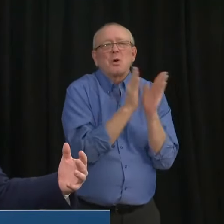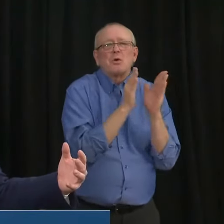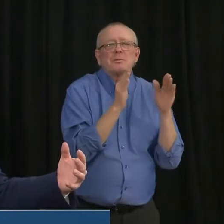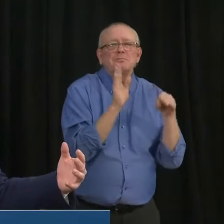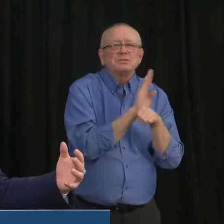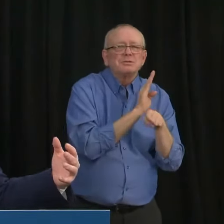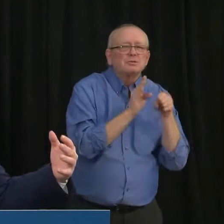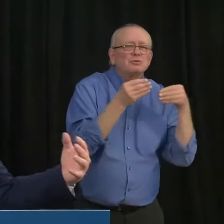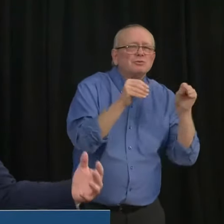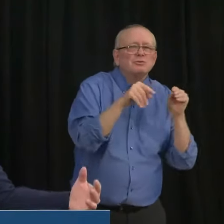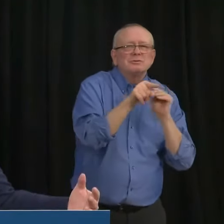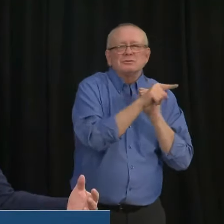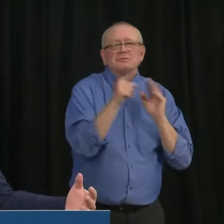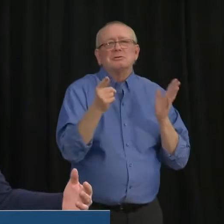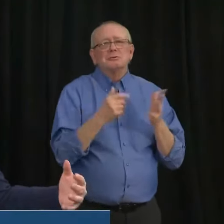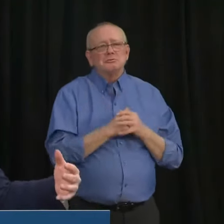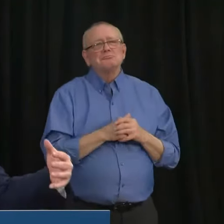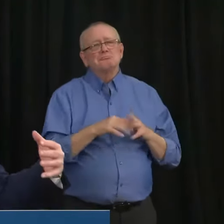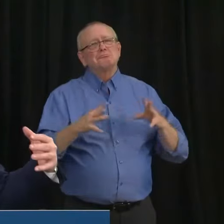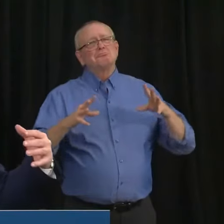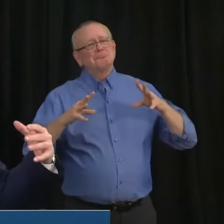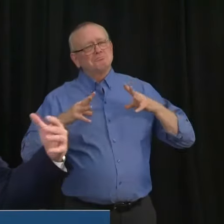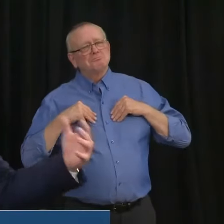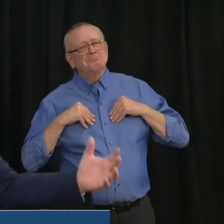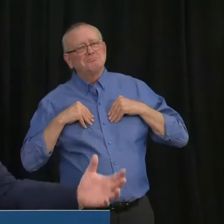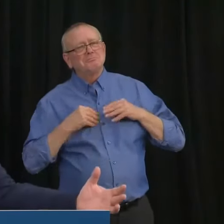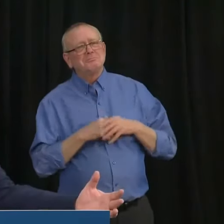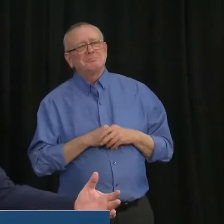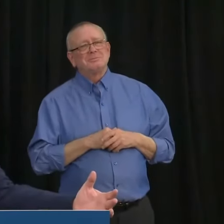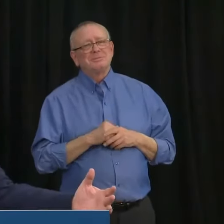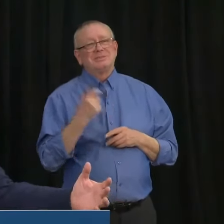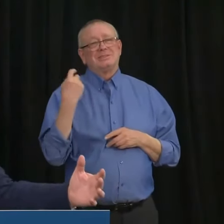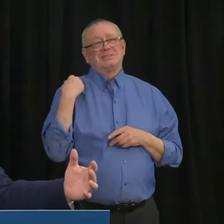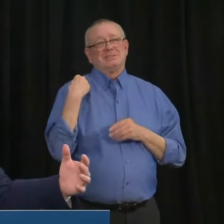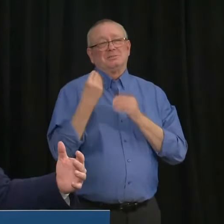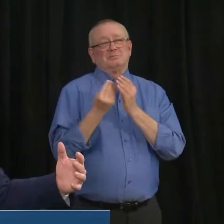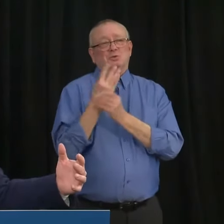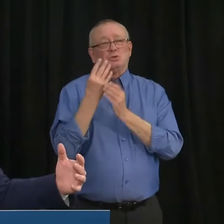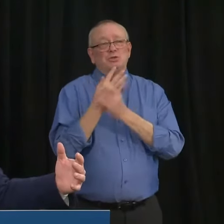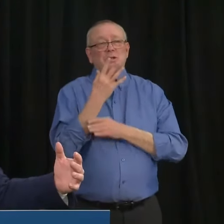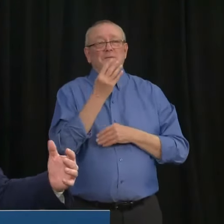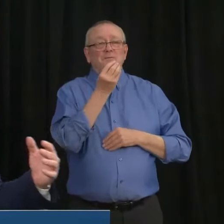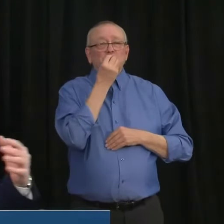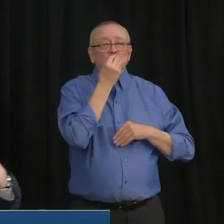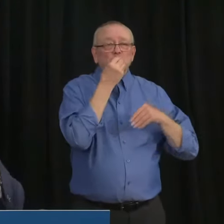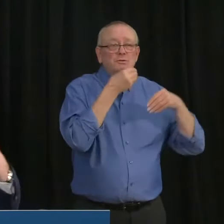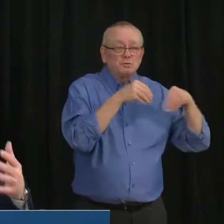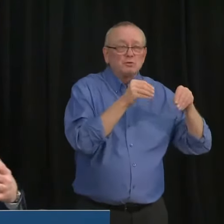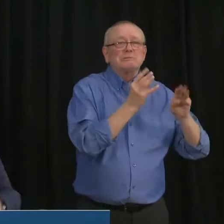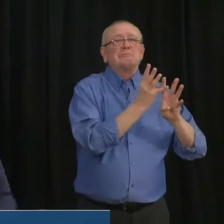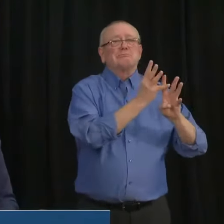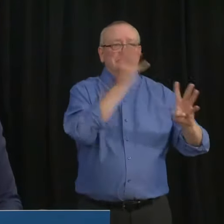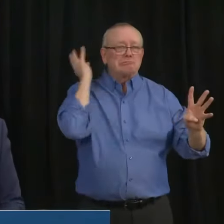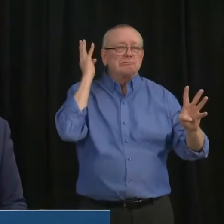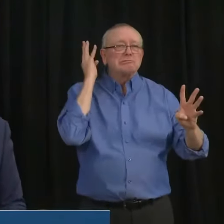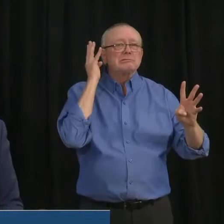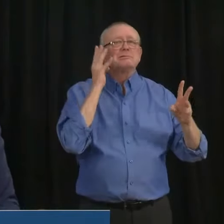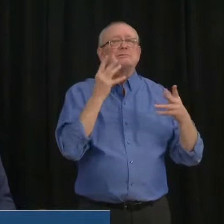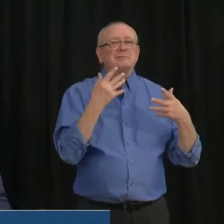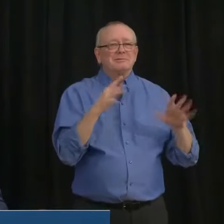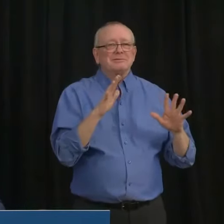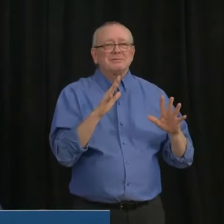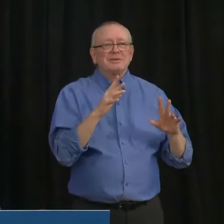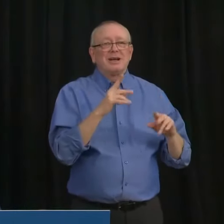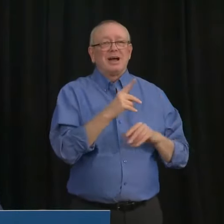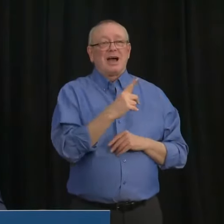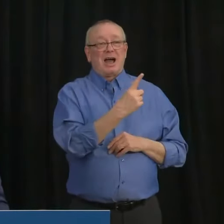Um, you remember in the spring, uh, that was happening a lot more grocery stores, for example. Uh, how, your, part of your question was how